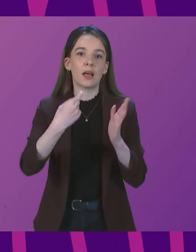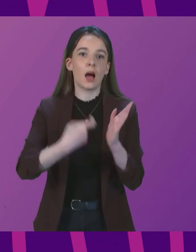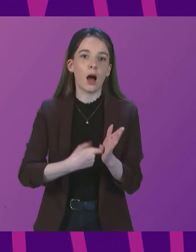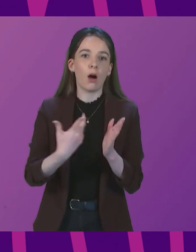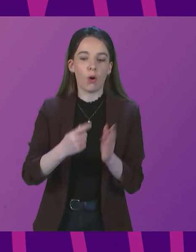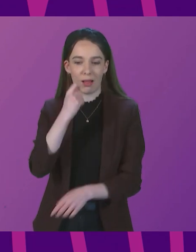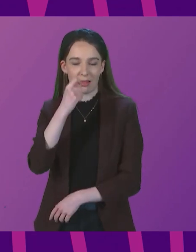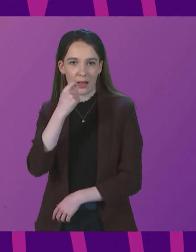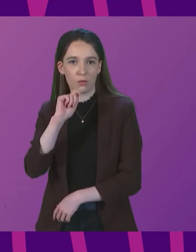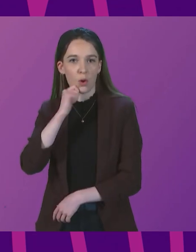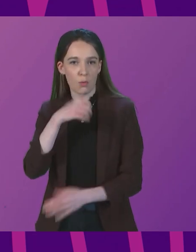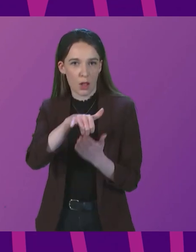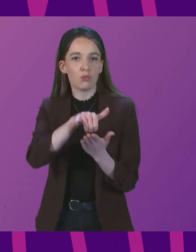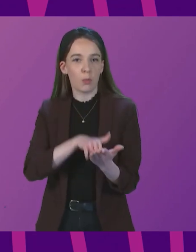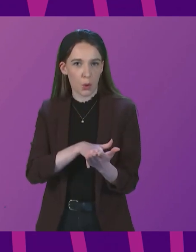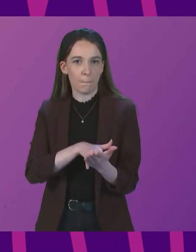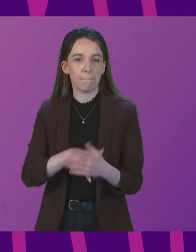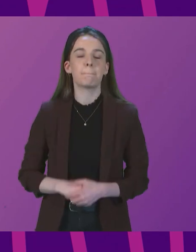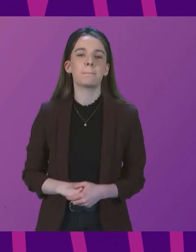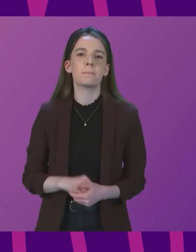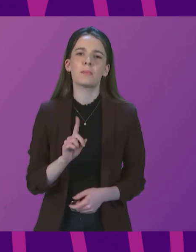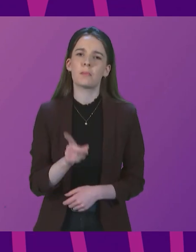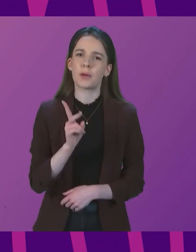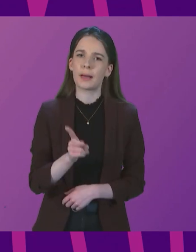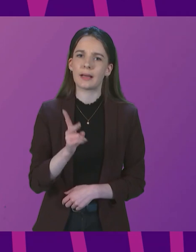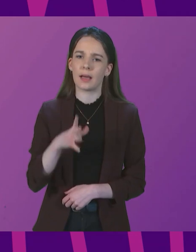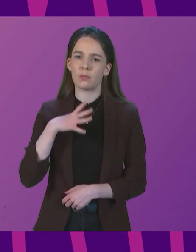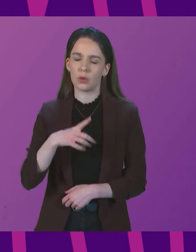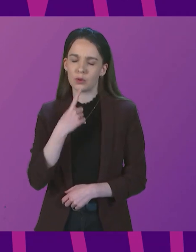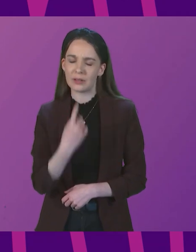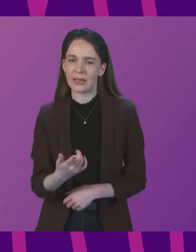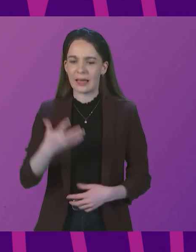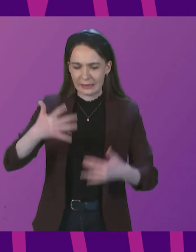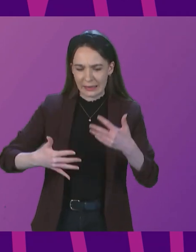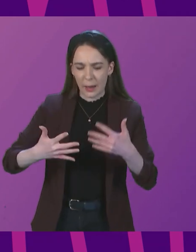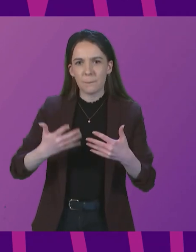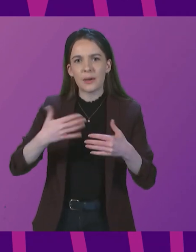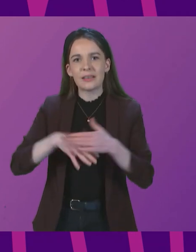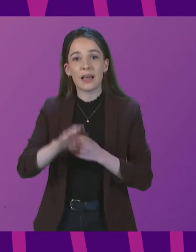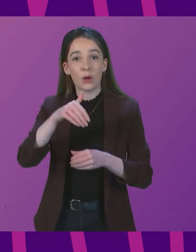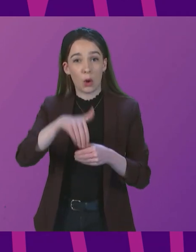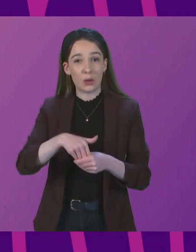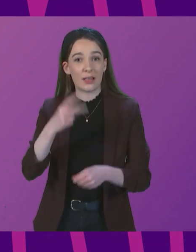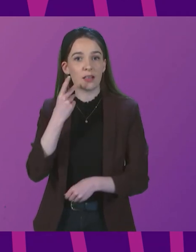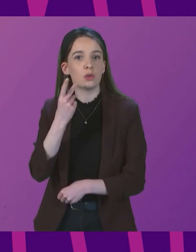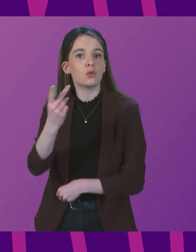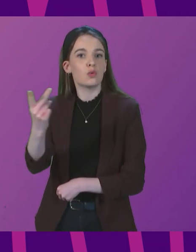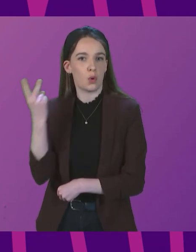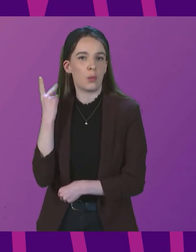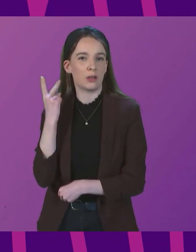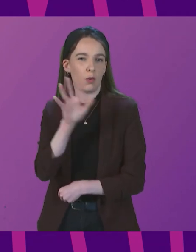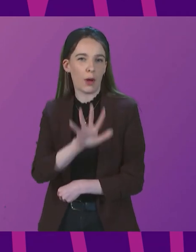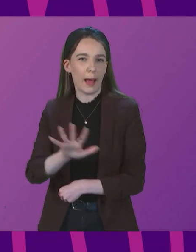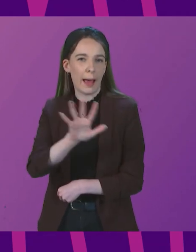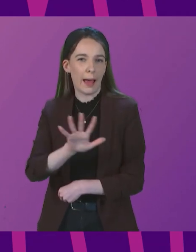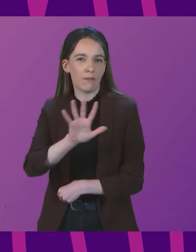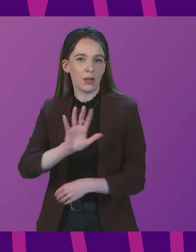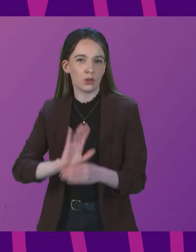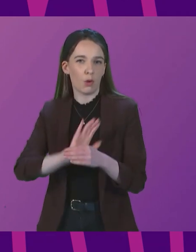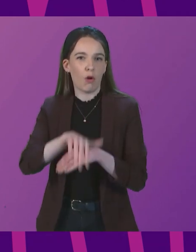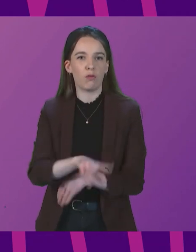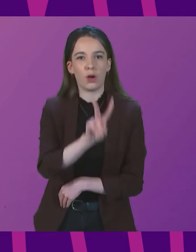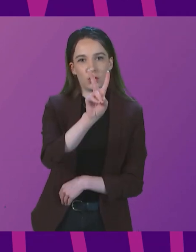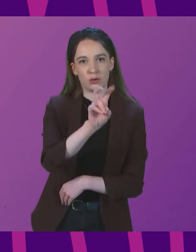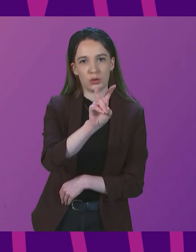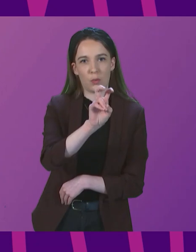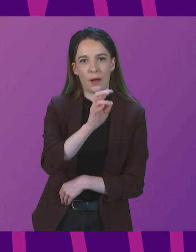test will be reported. Again though, it's important to set these figures in some context. Two weeks ago, there were on average just over 12